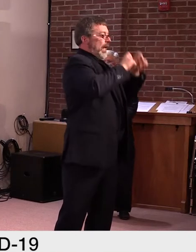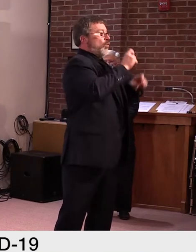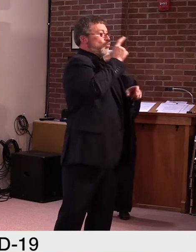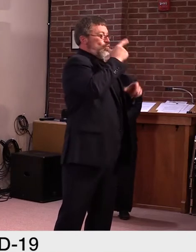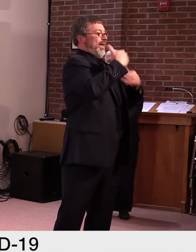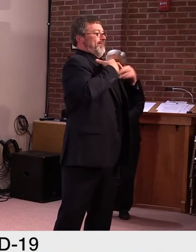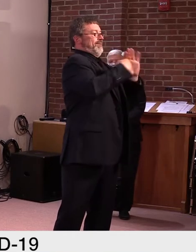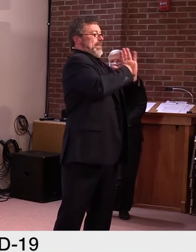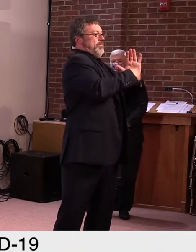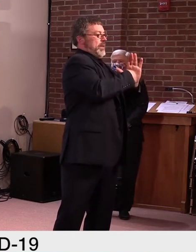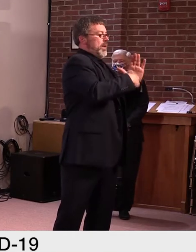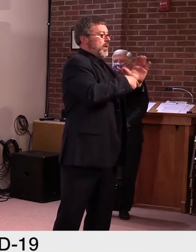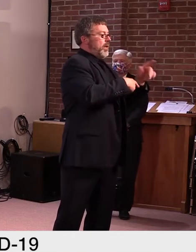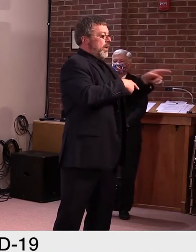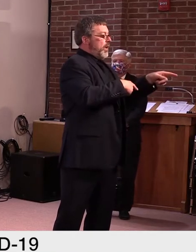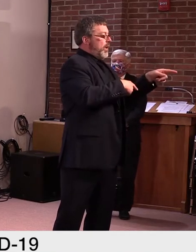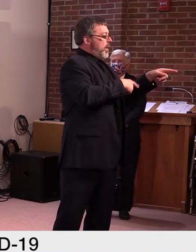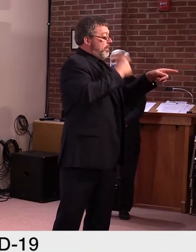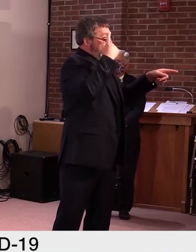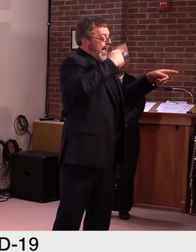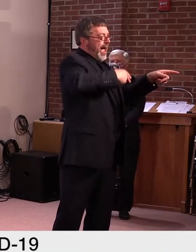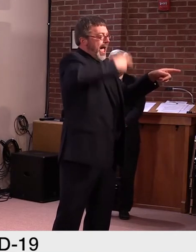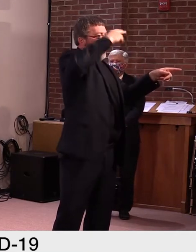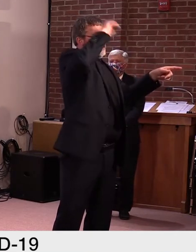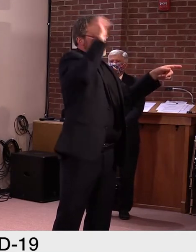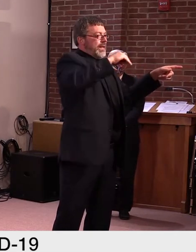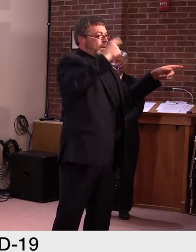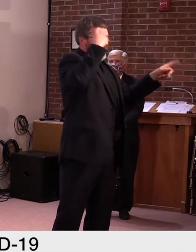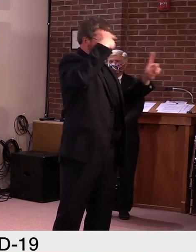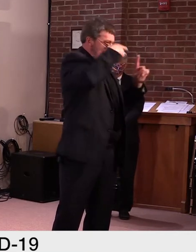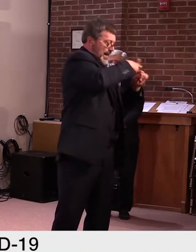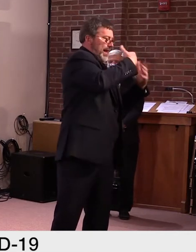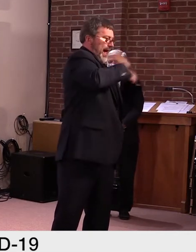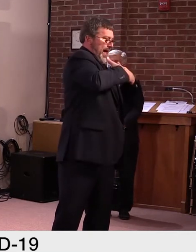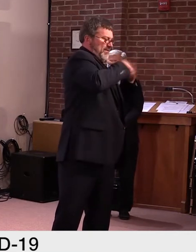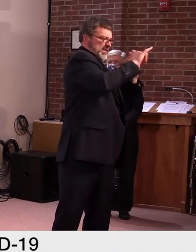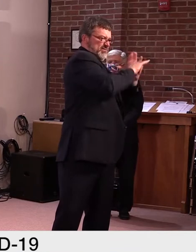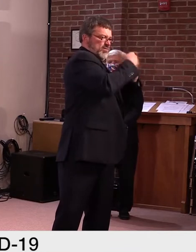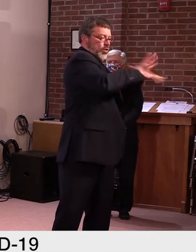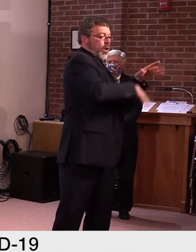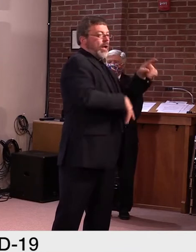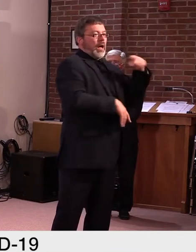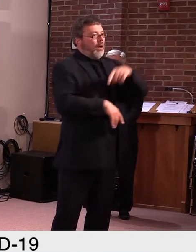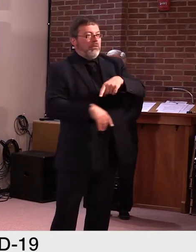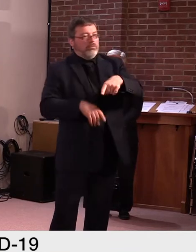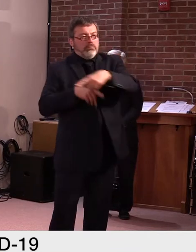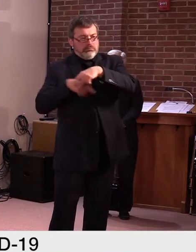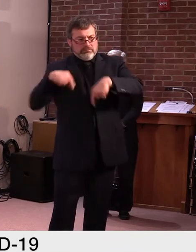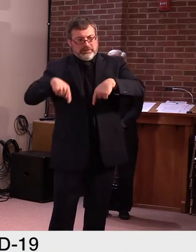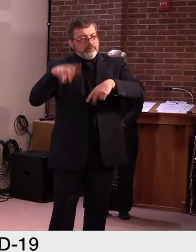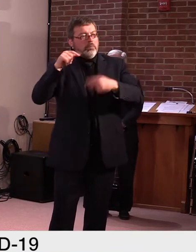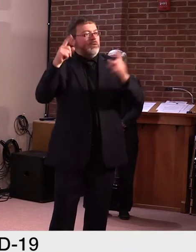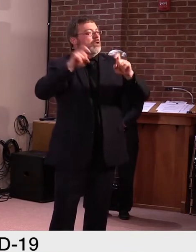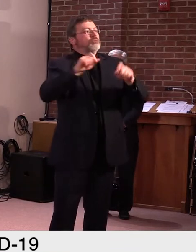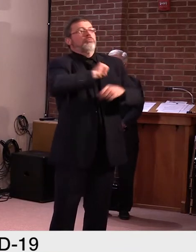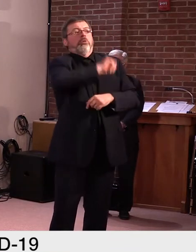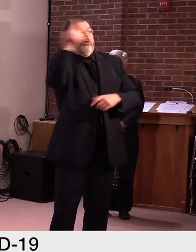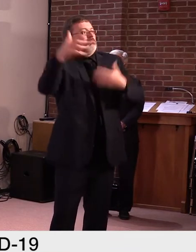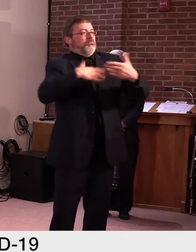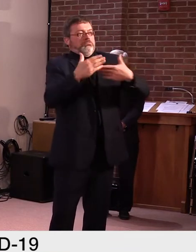for symptomatic people. Um, I'm going to ask, uh, Commissioner Peechek to weigh in on this one. Um, but,